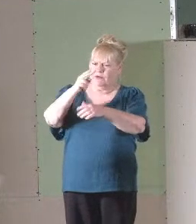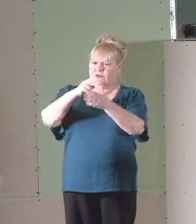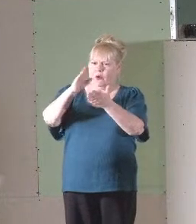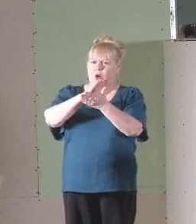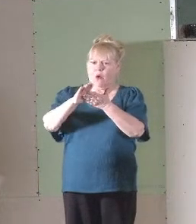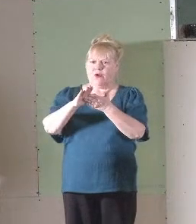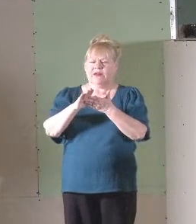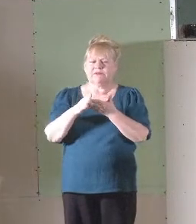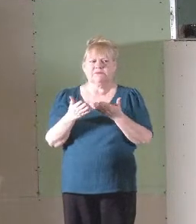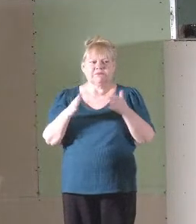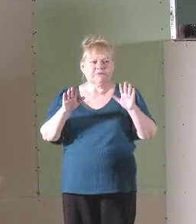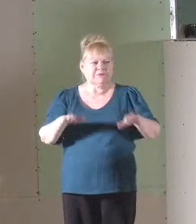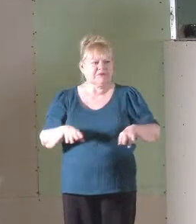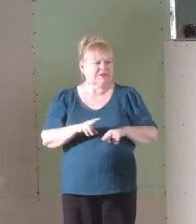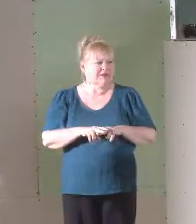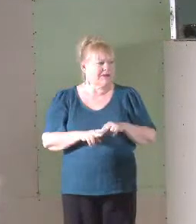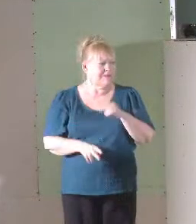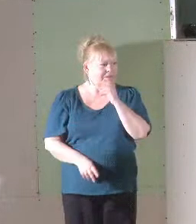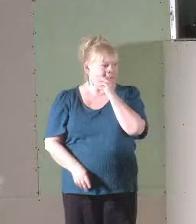be seated.